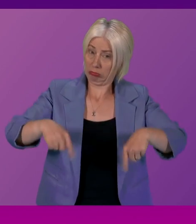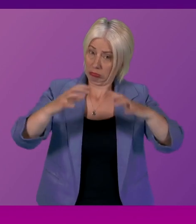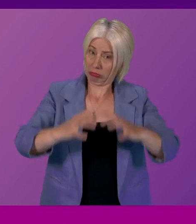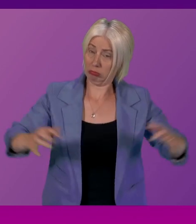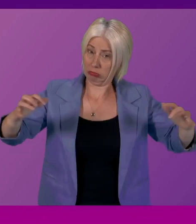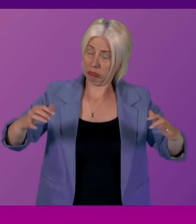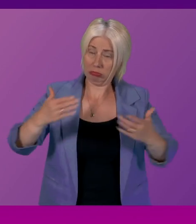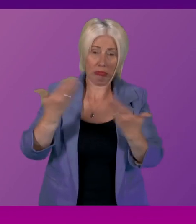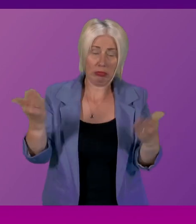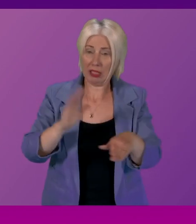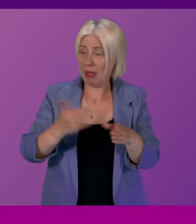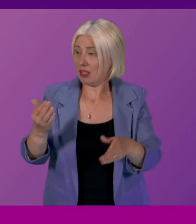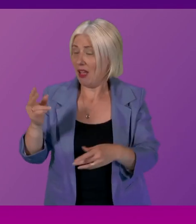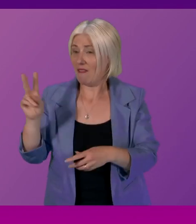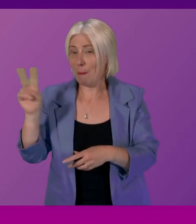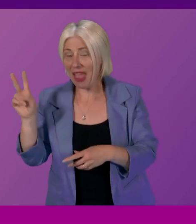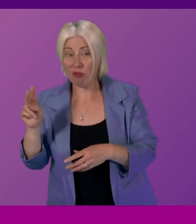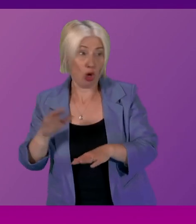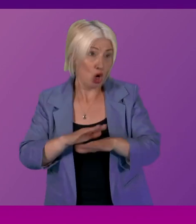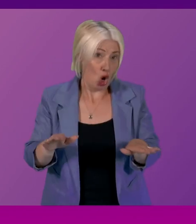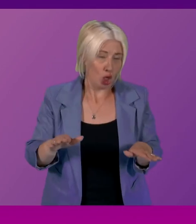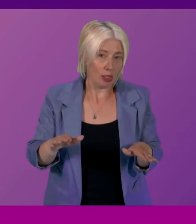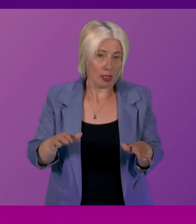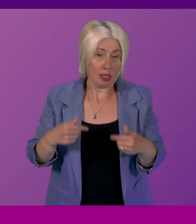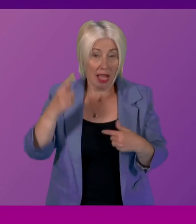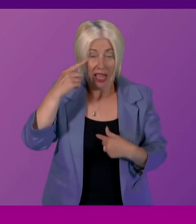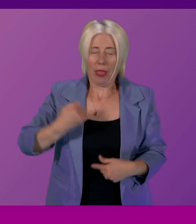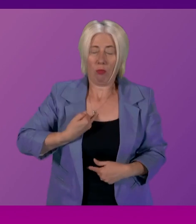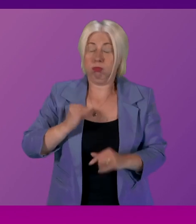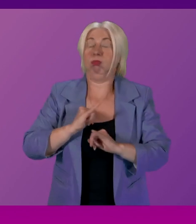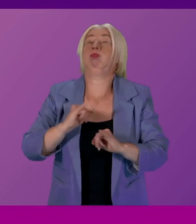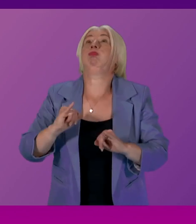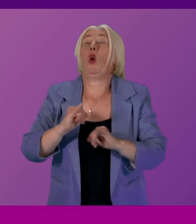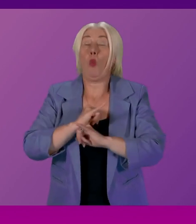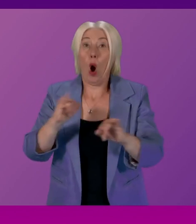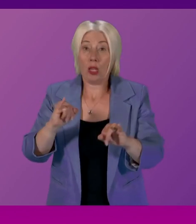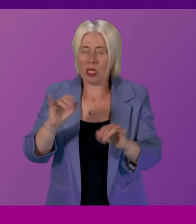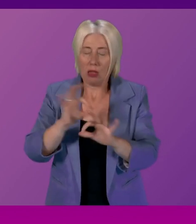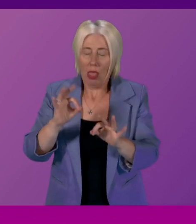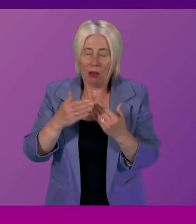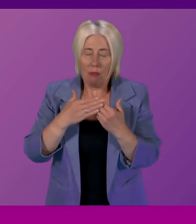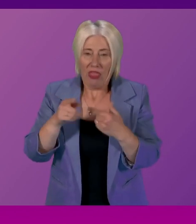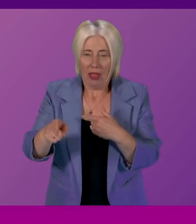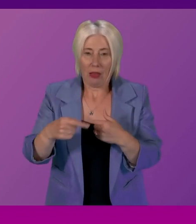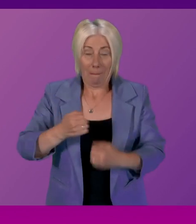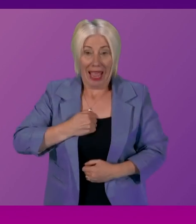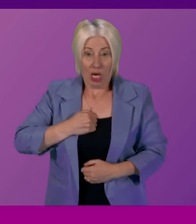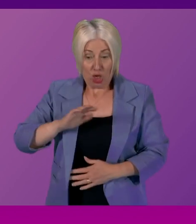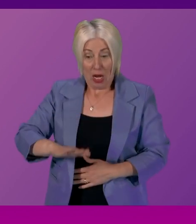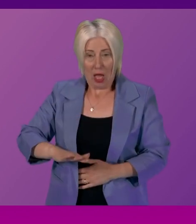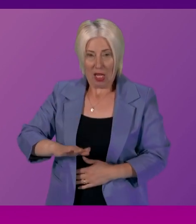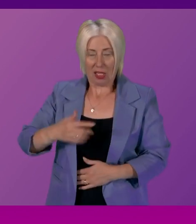regardless of whether you're a parent or not and I can't think of anything worse as a parent than my child